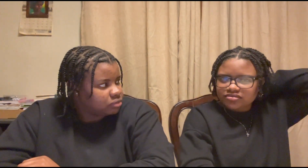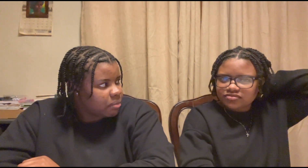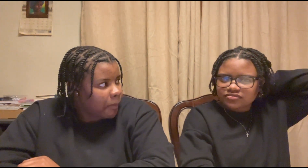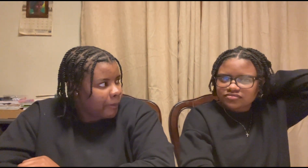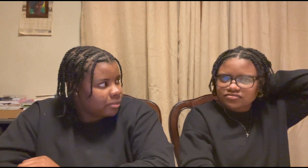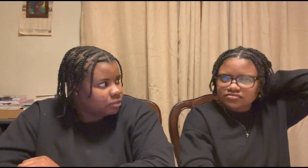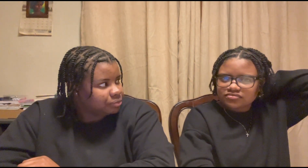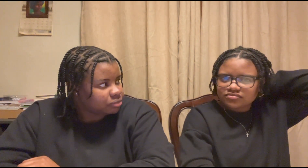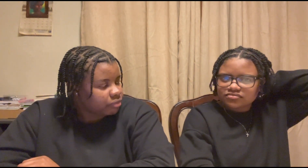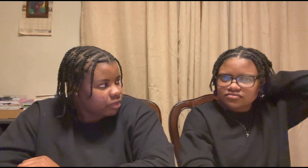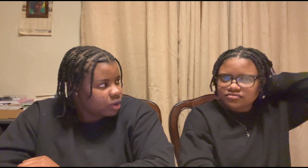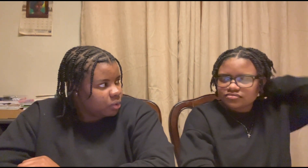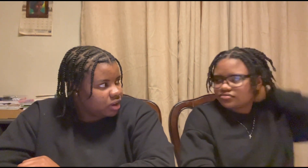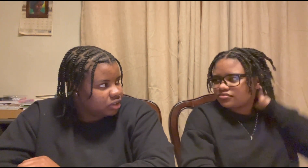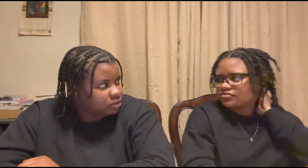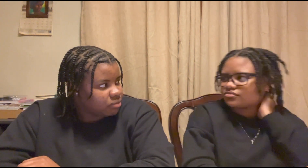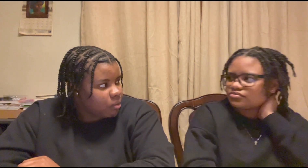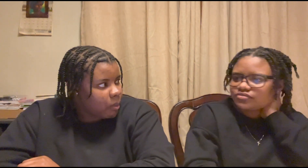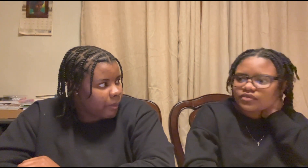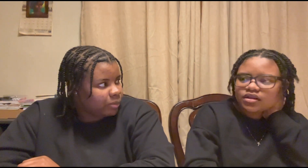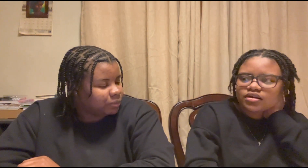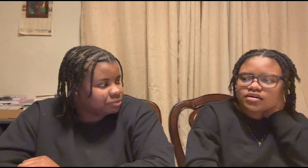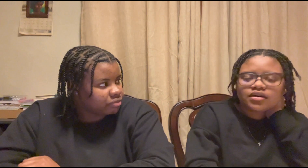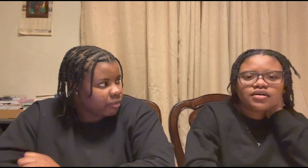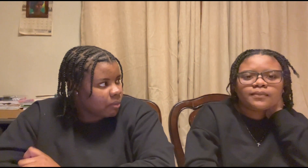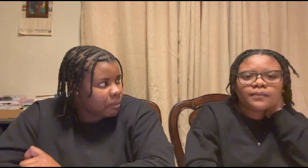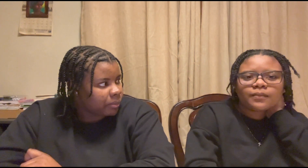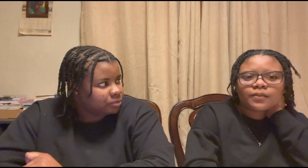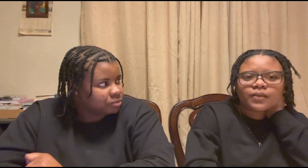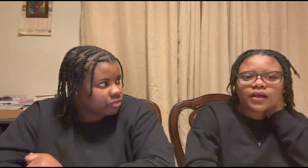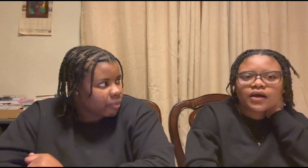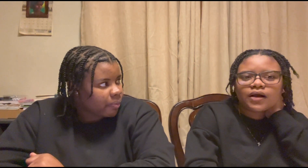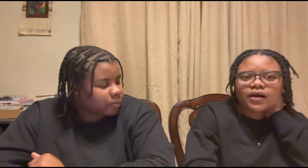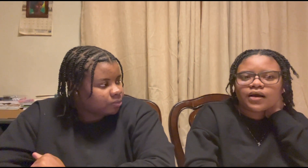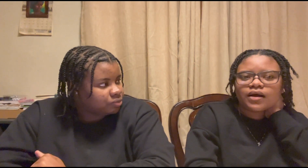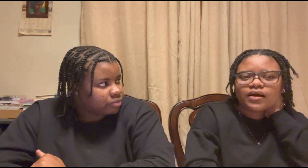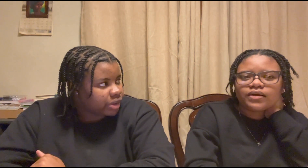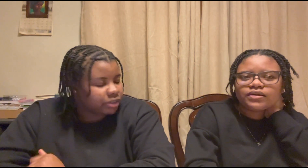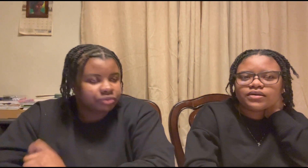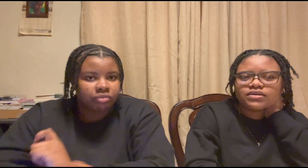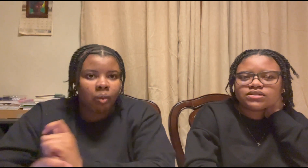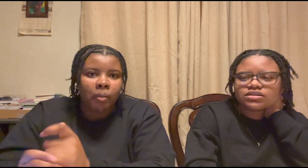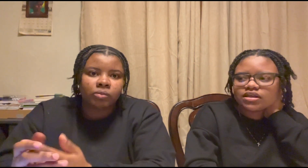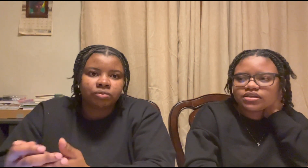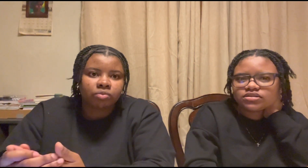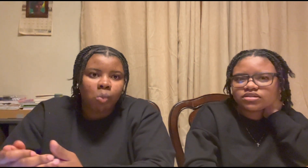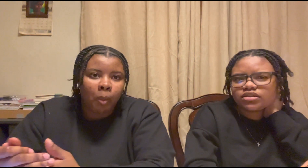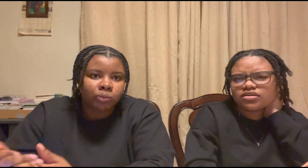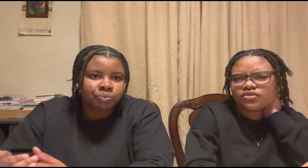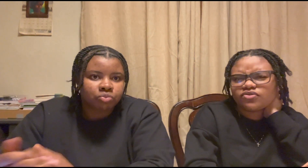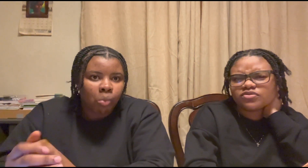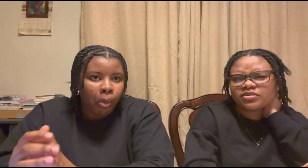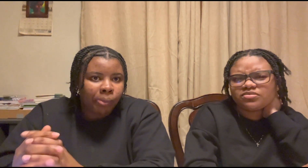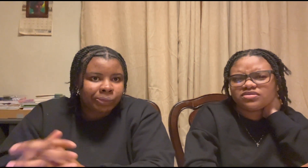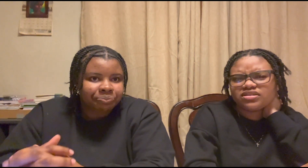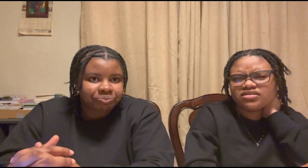what um i isn't like china overpopulated